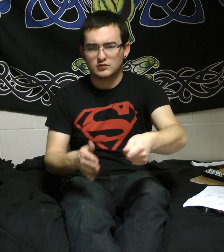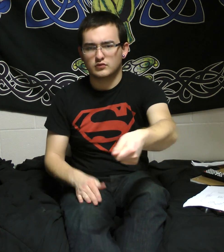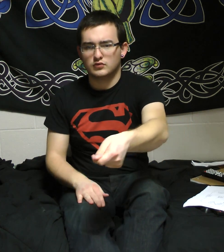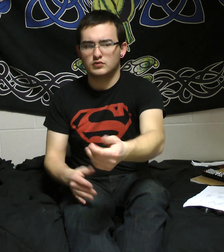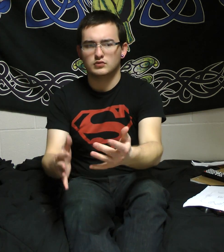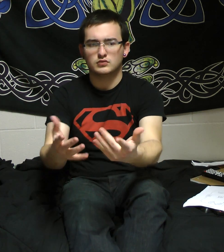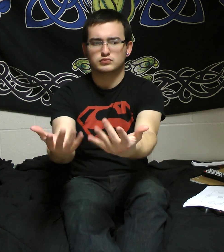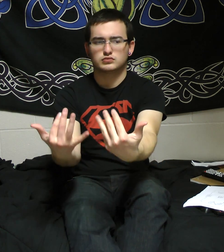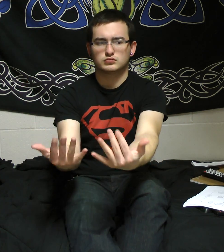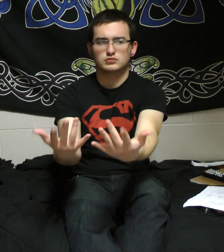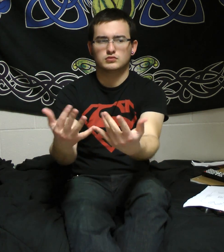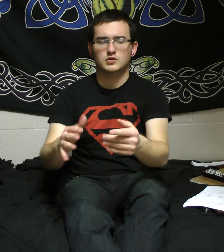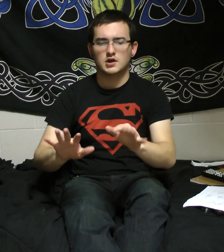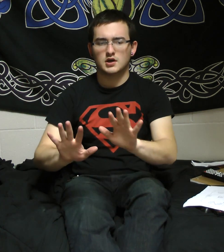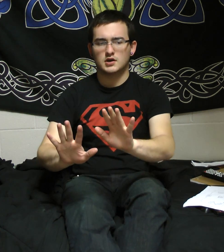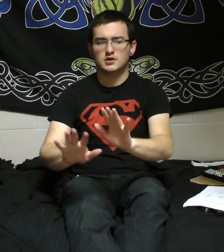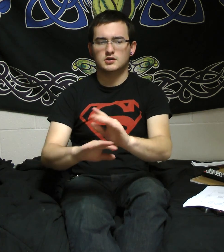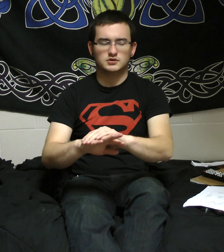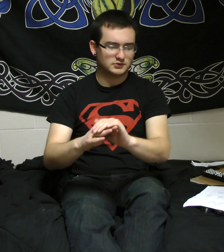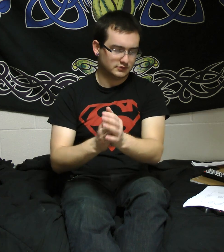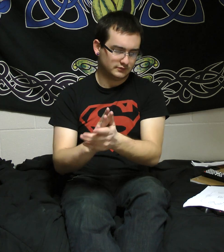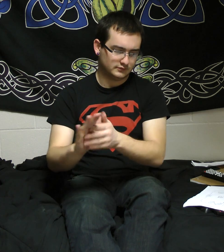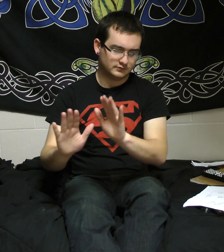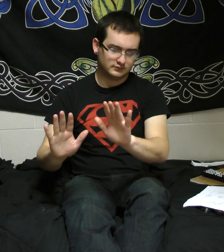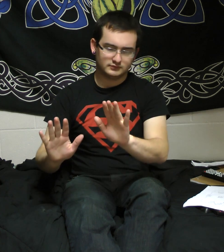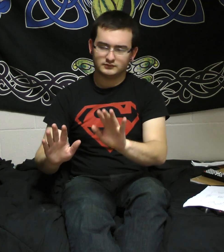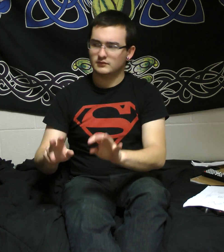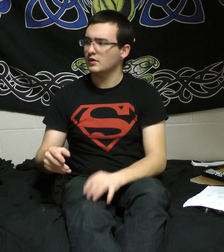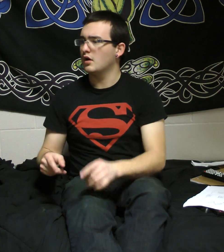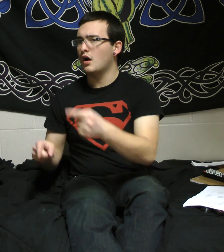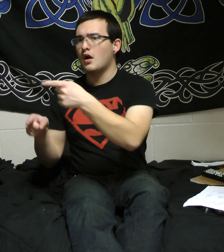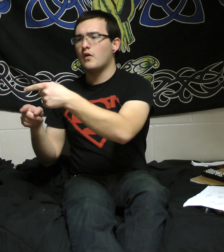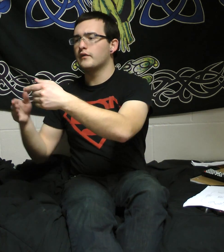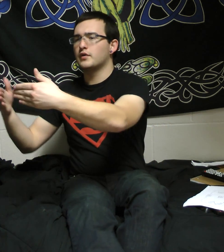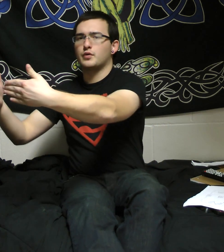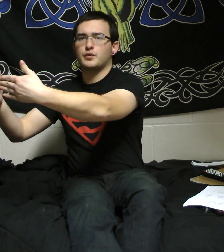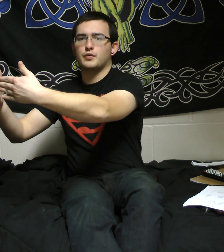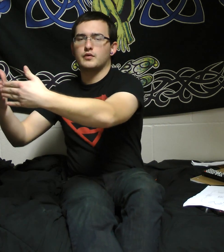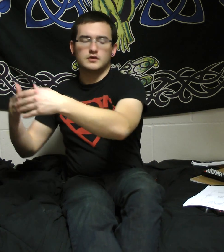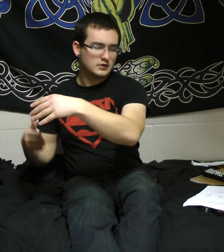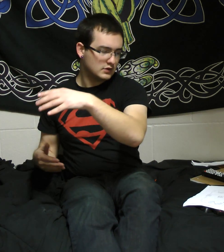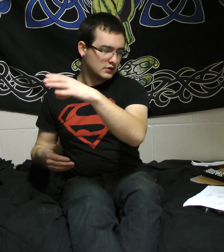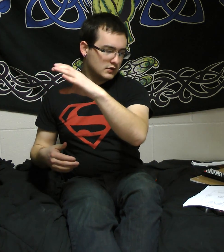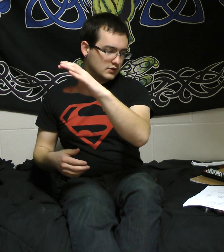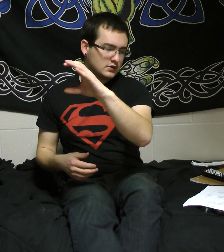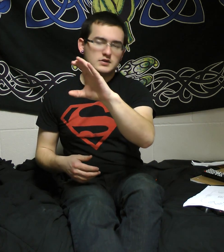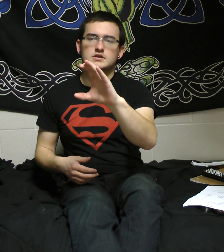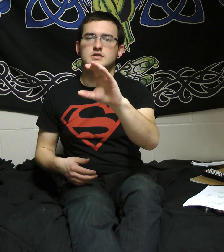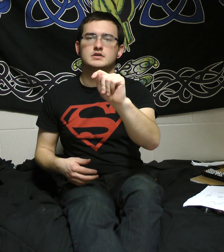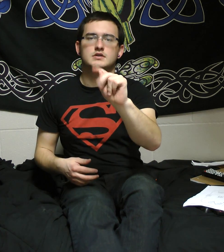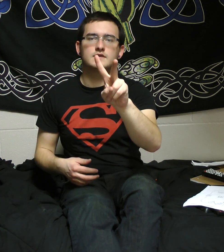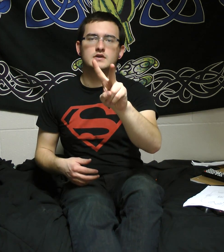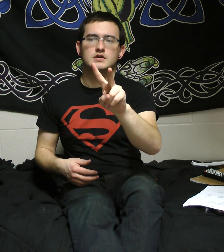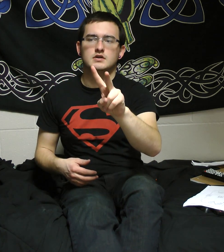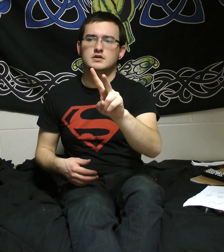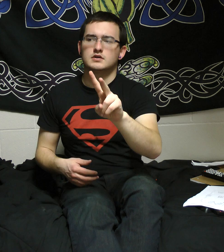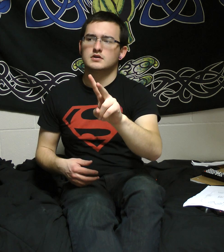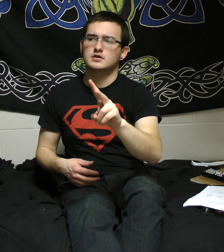Everybody finds somebody somewhere There's no one